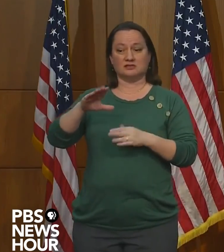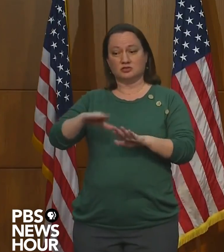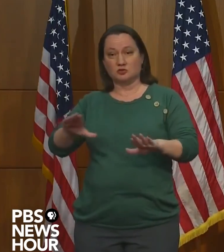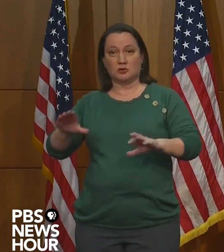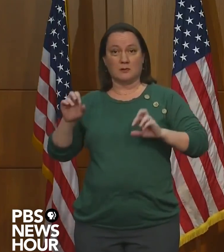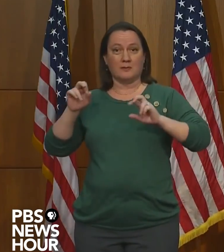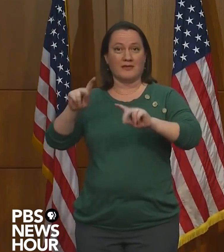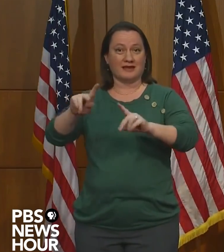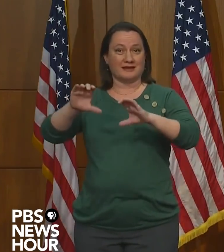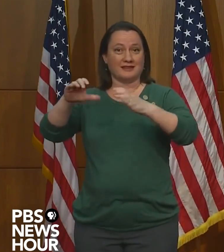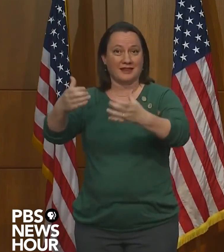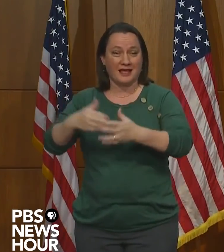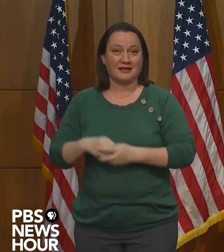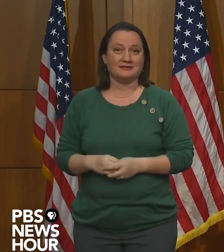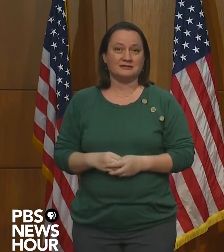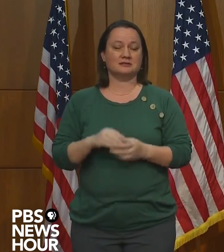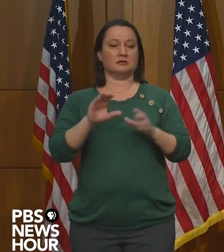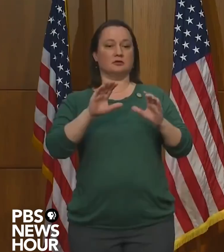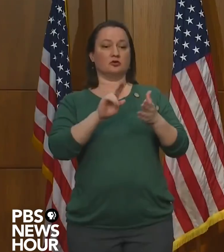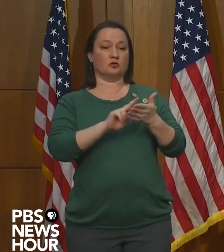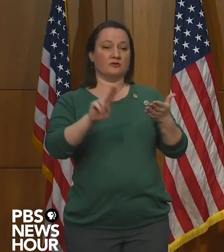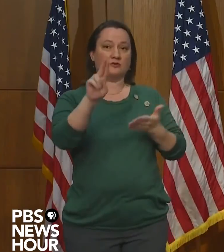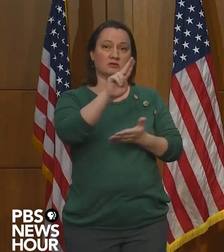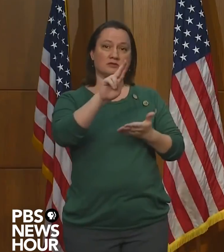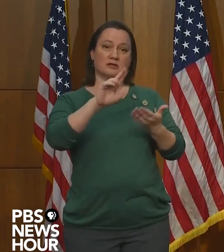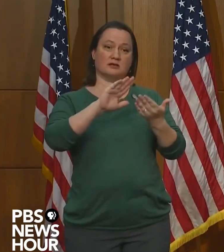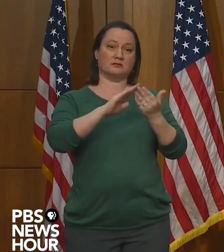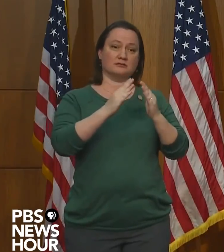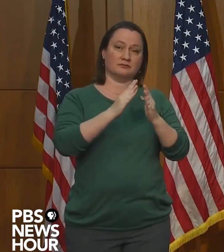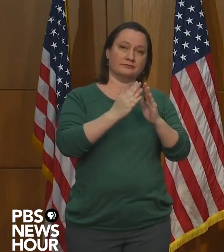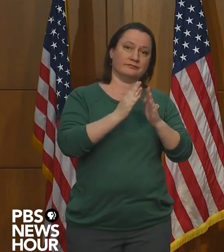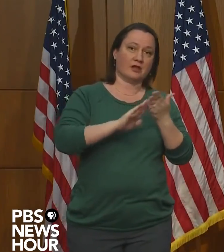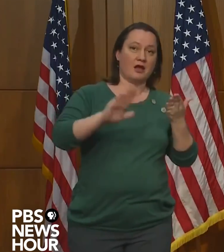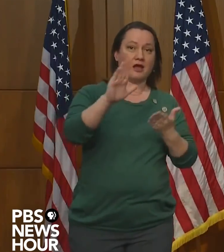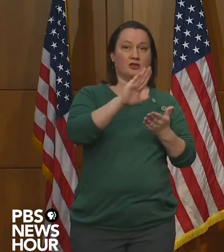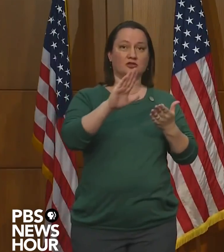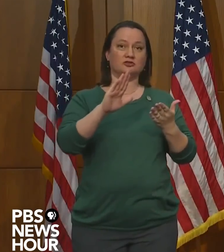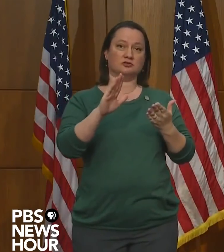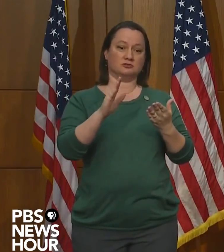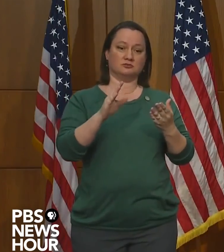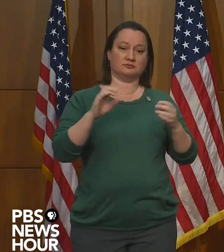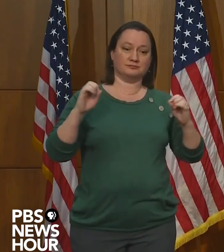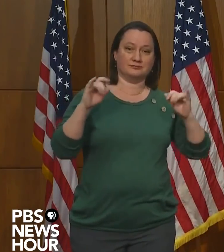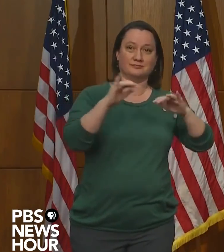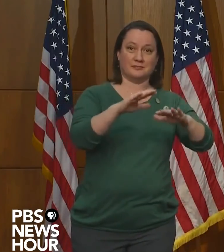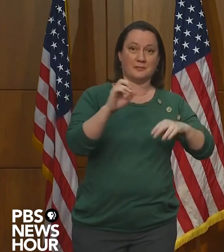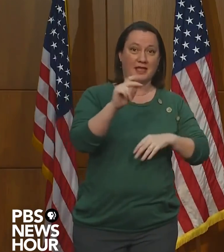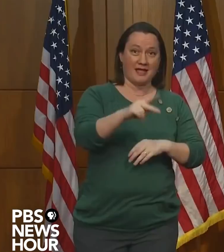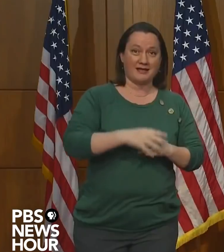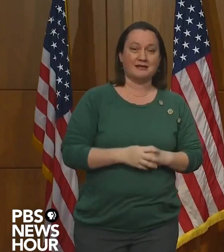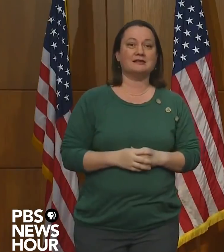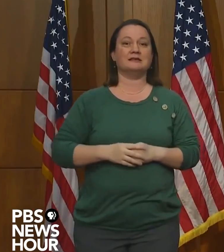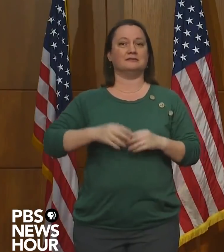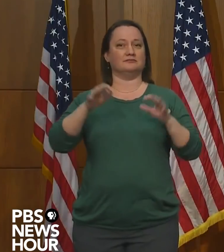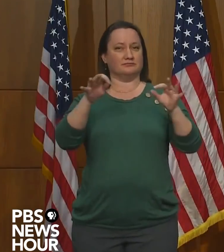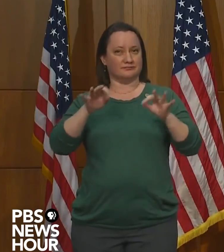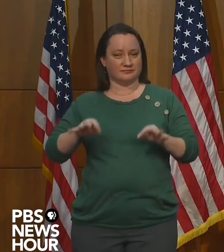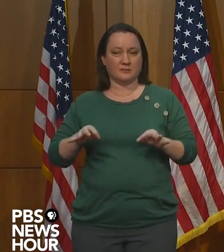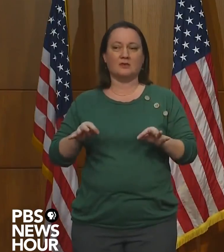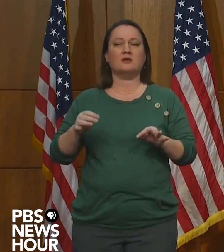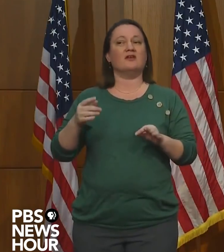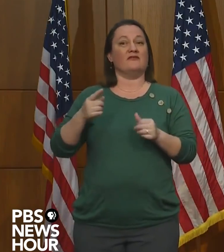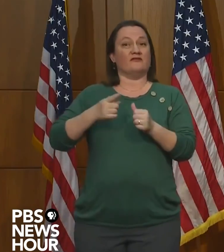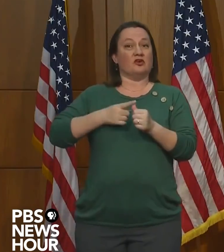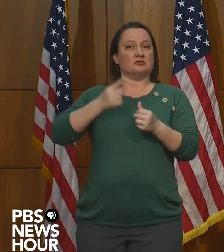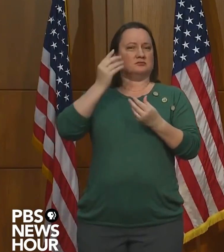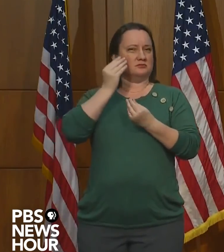the college and university campuses, that we're able to do what we're doing because of you as Virginians that have